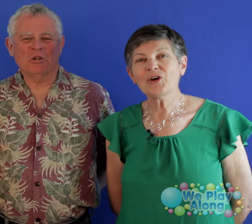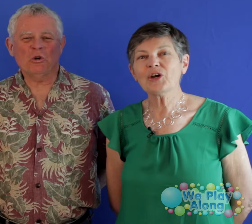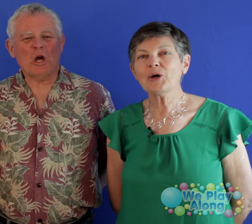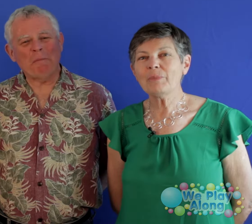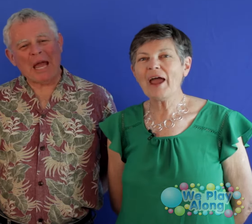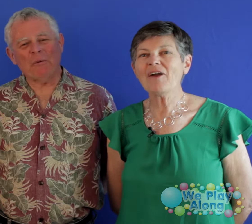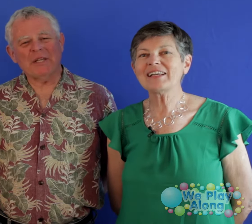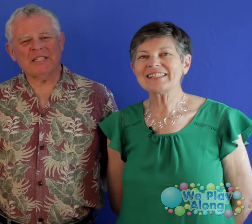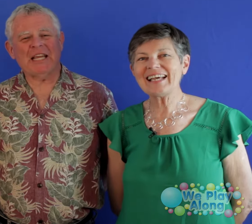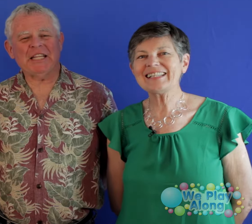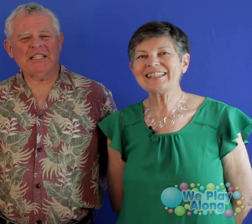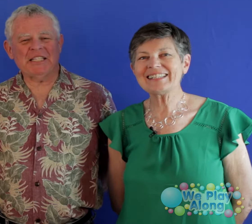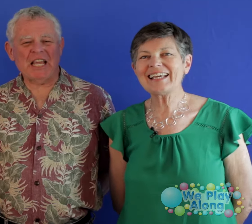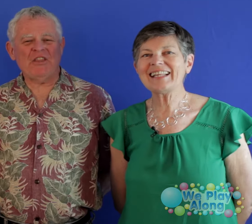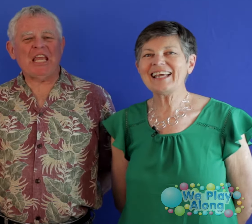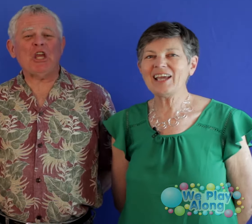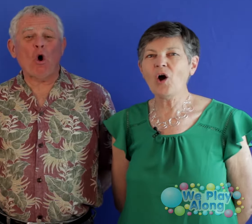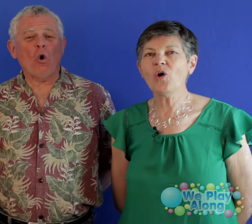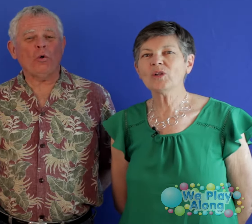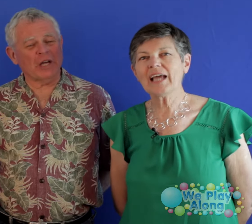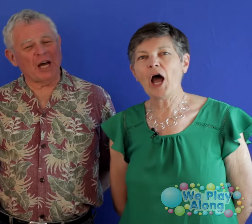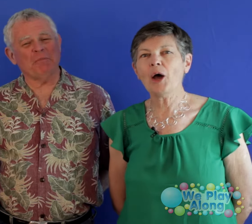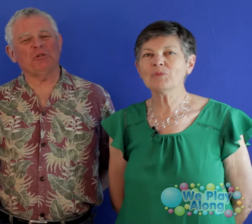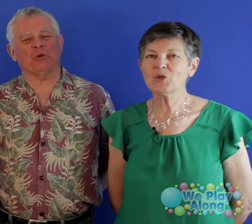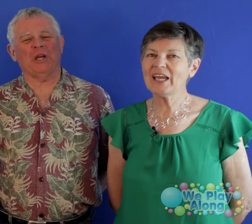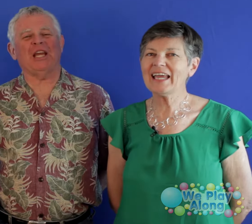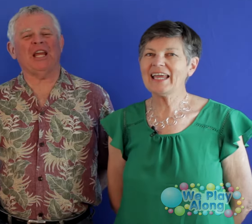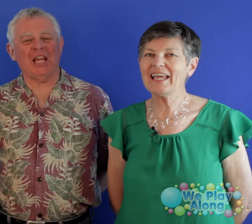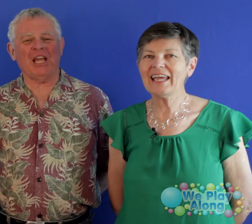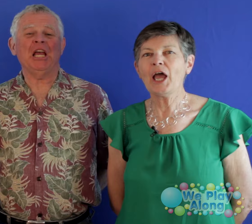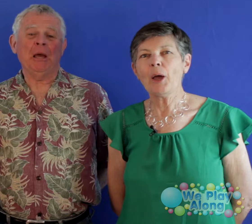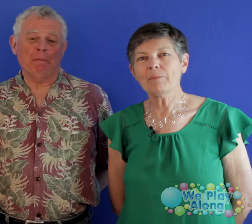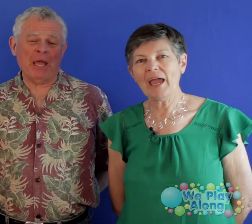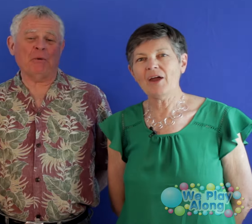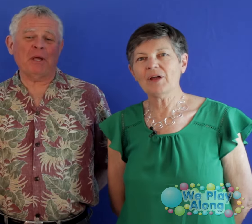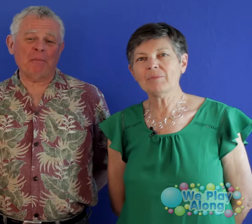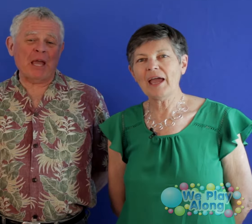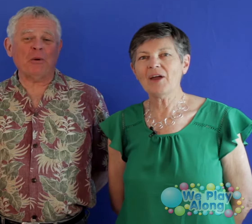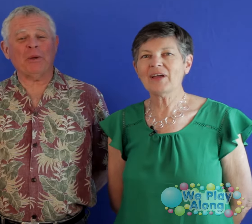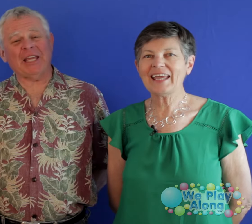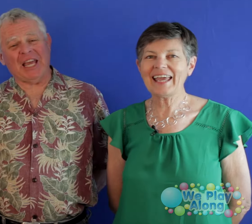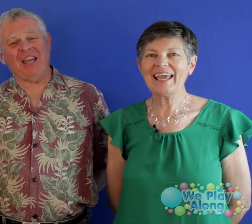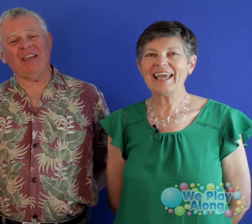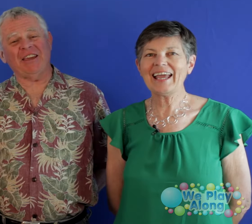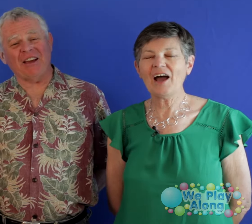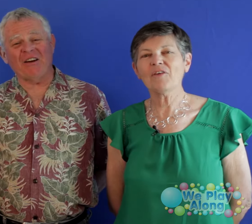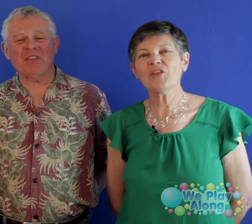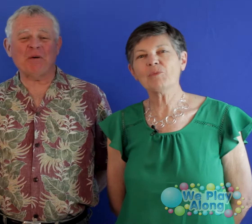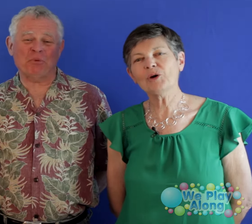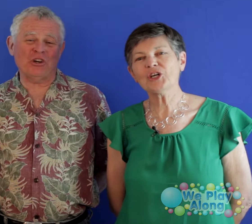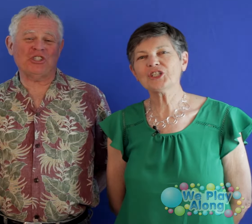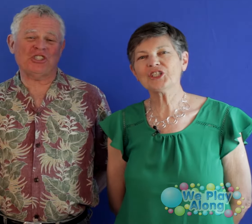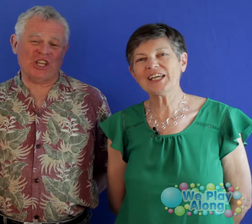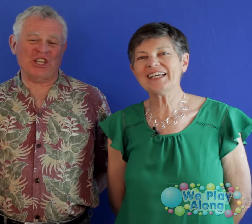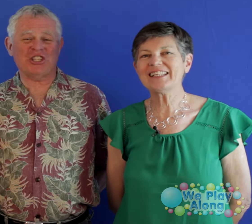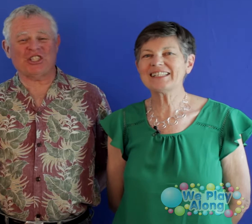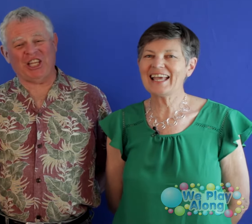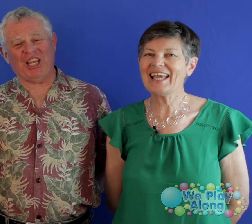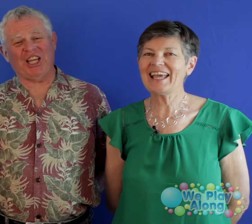Cougaburra sits in the Old Gum Tree. Merry, merry king of the bushes he.